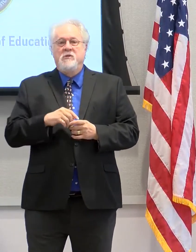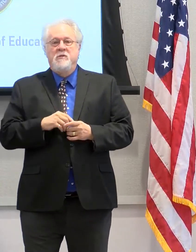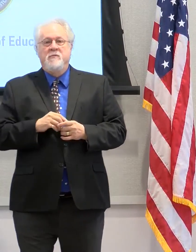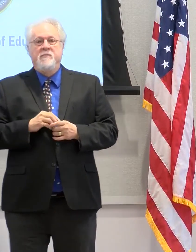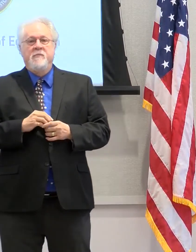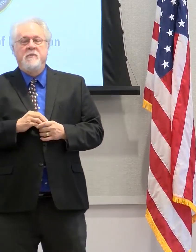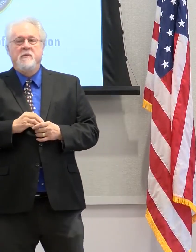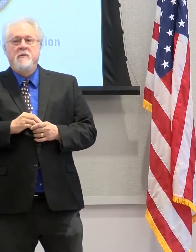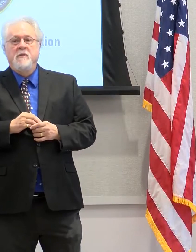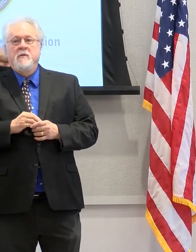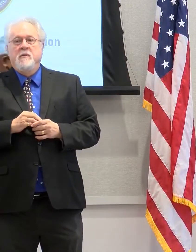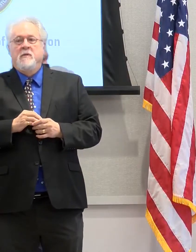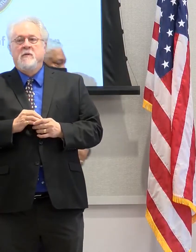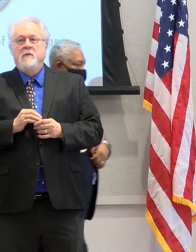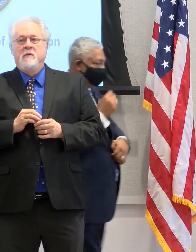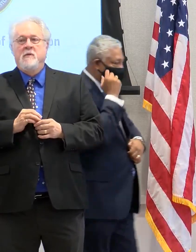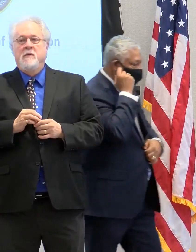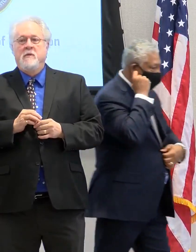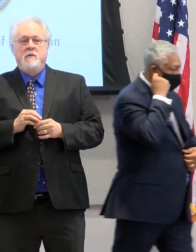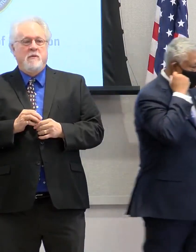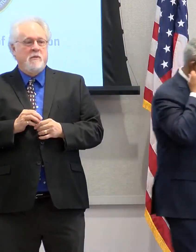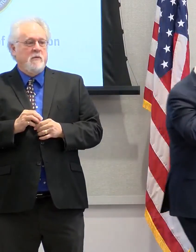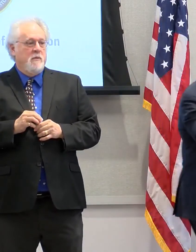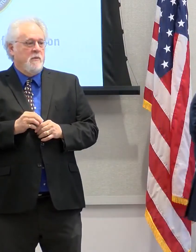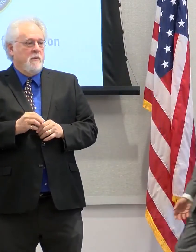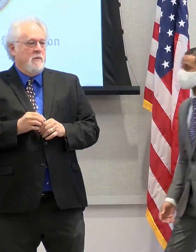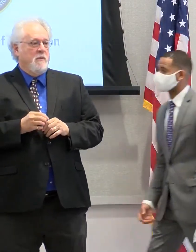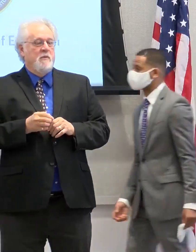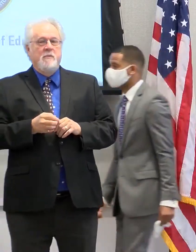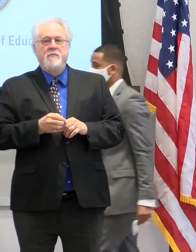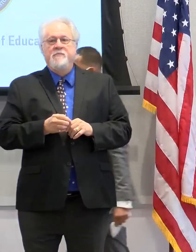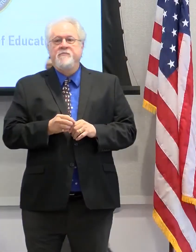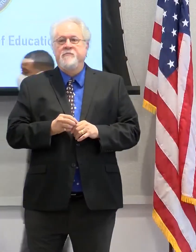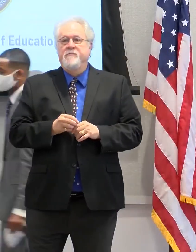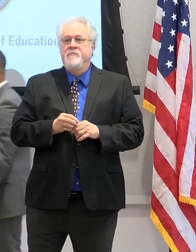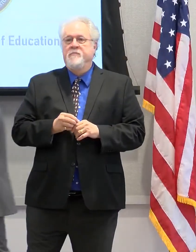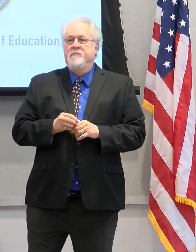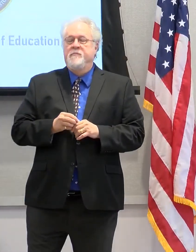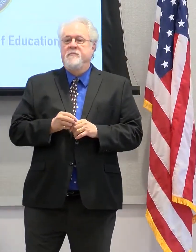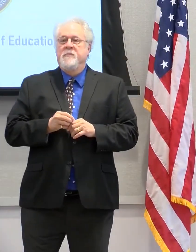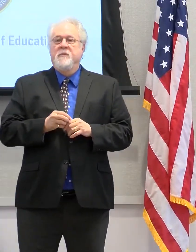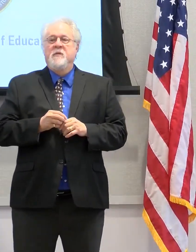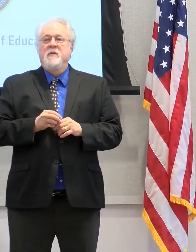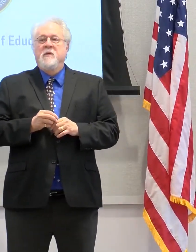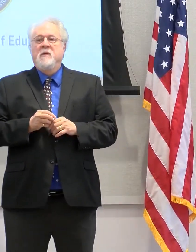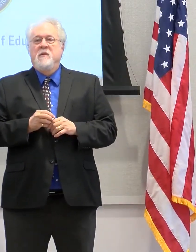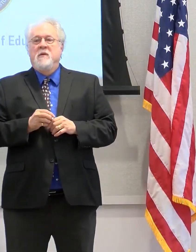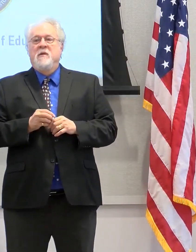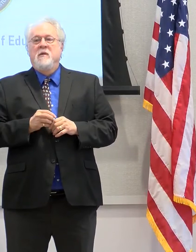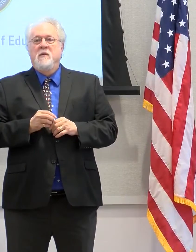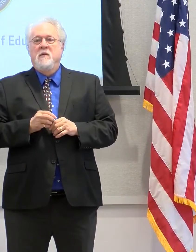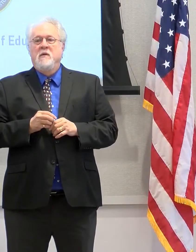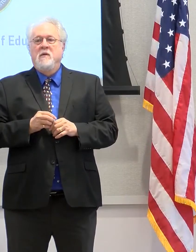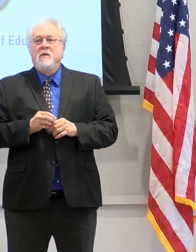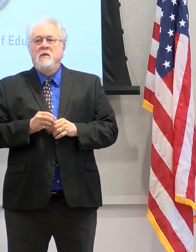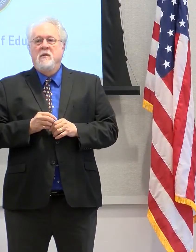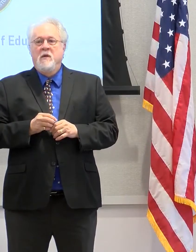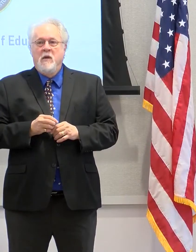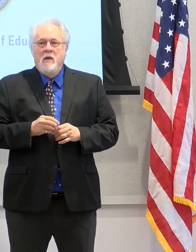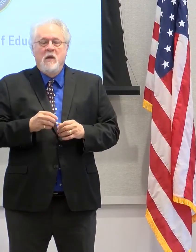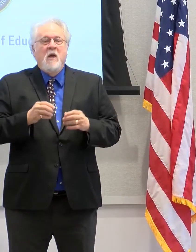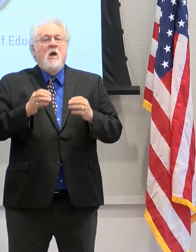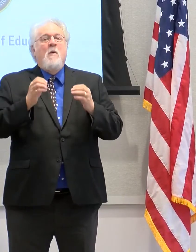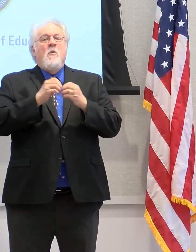President Belton, beyond the Capital